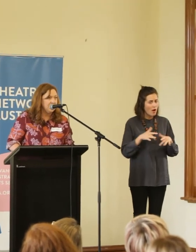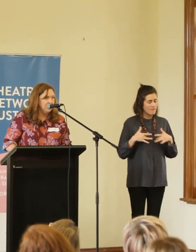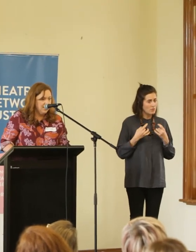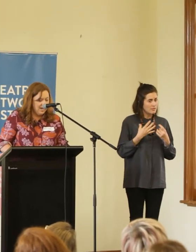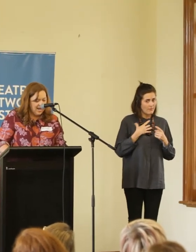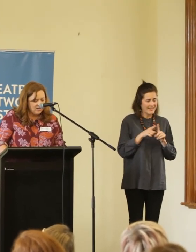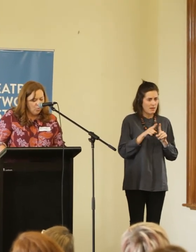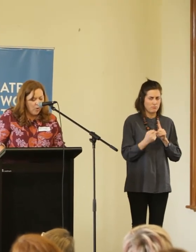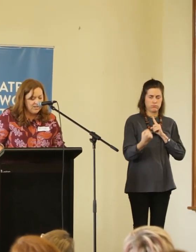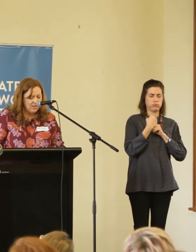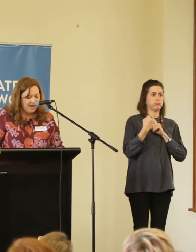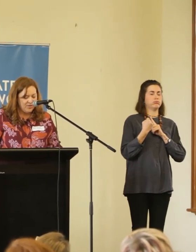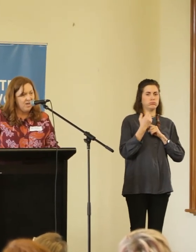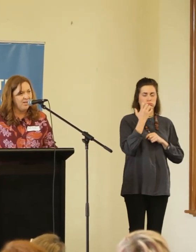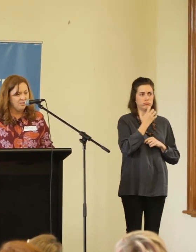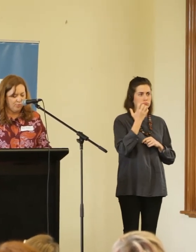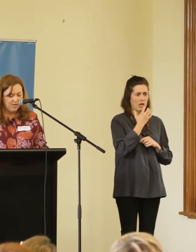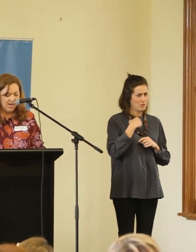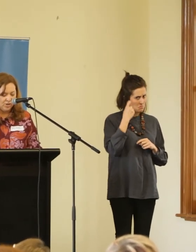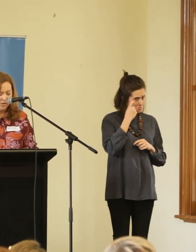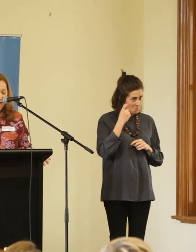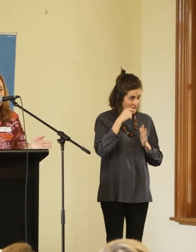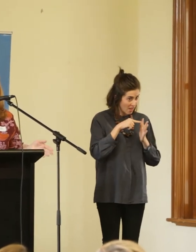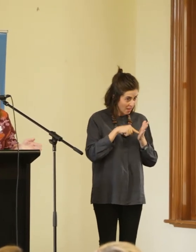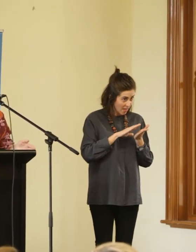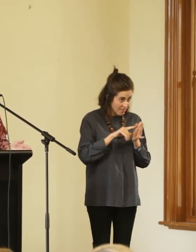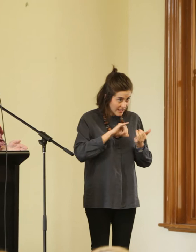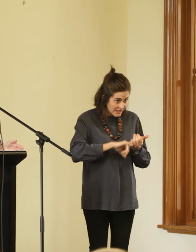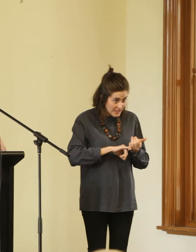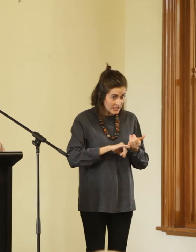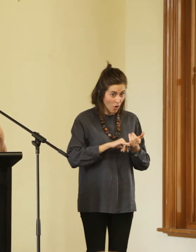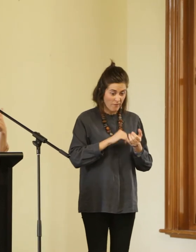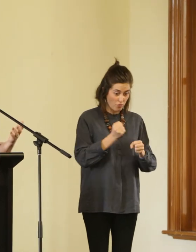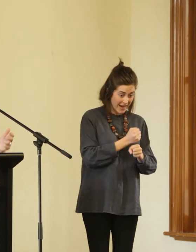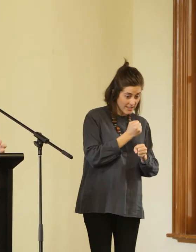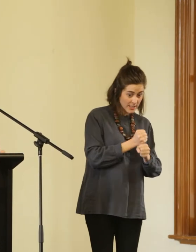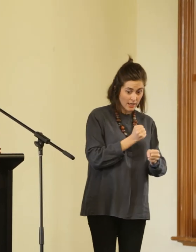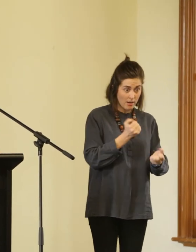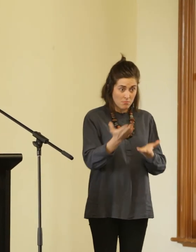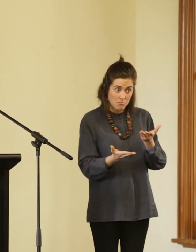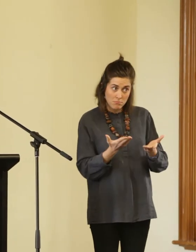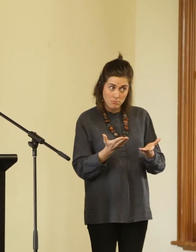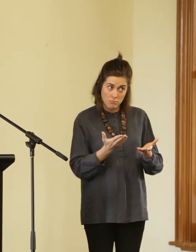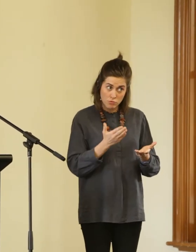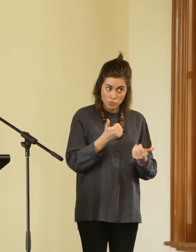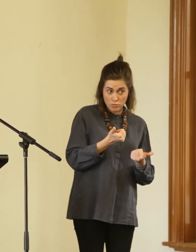confronted and wondered about the ethics of creation and of production and whether they were questionable.